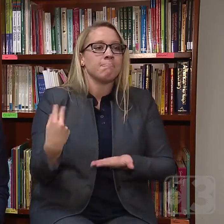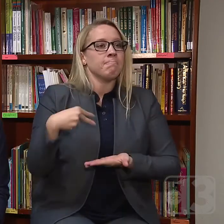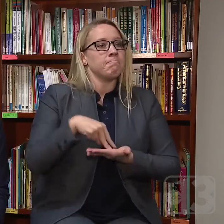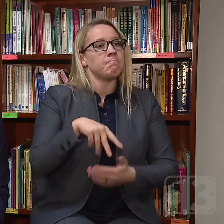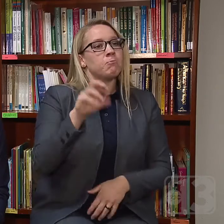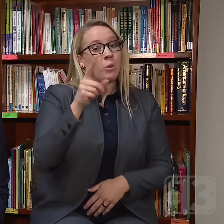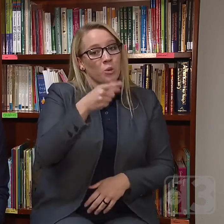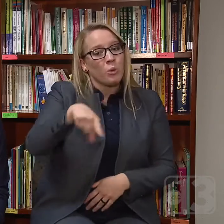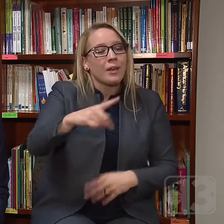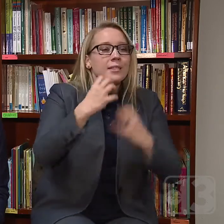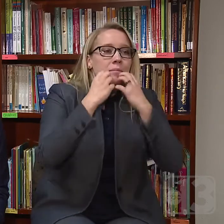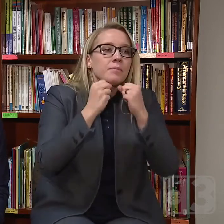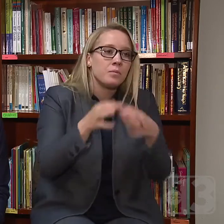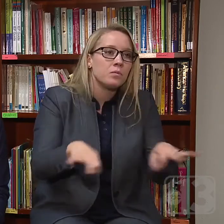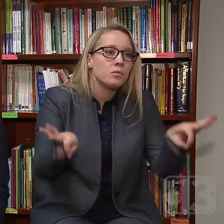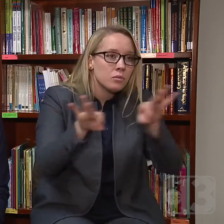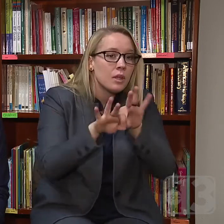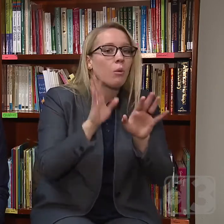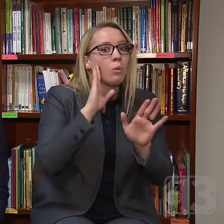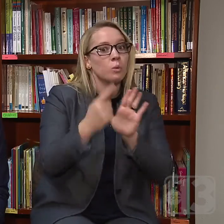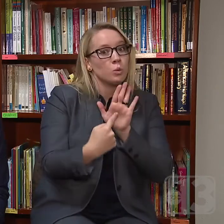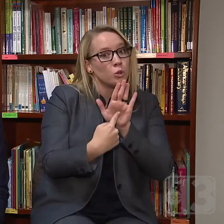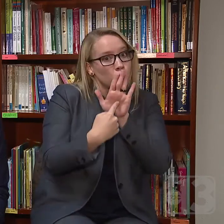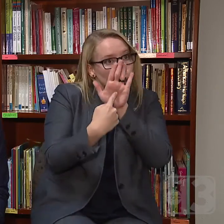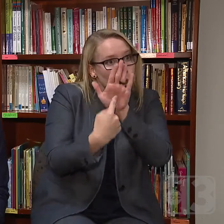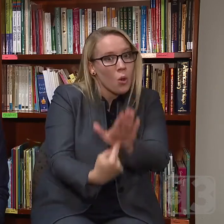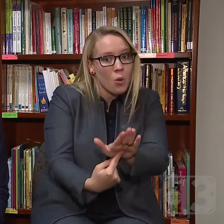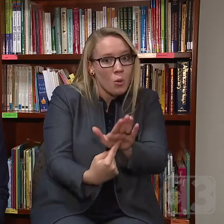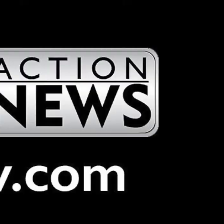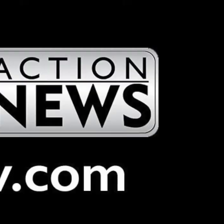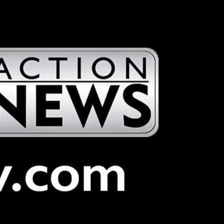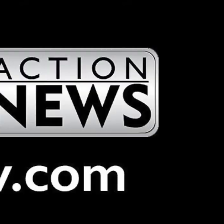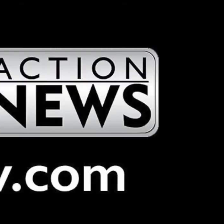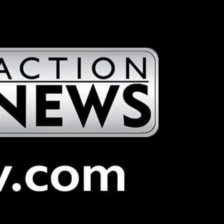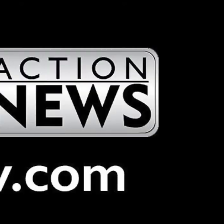the deaf matter. Marissa Kiniston, 13 Action News.